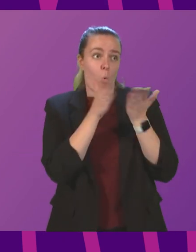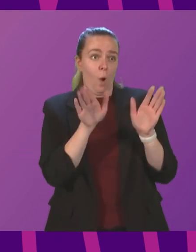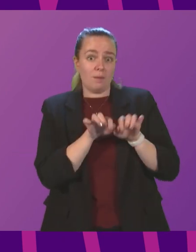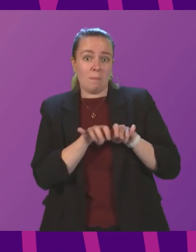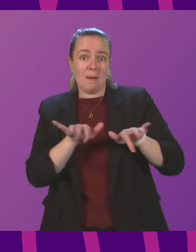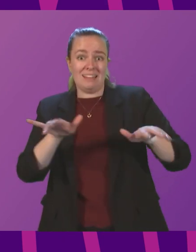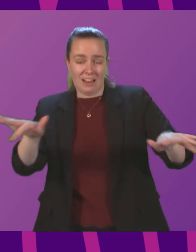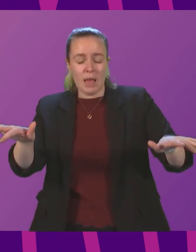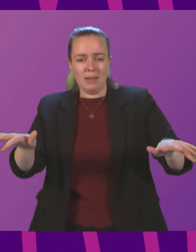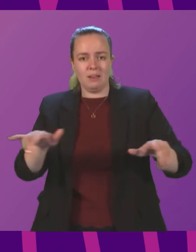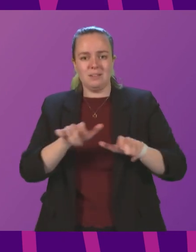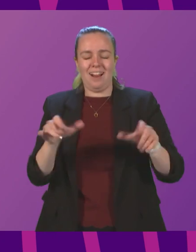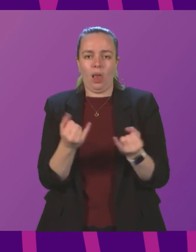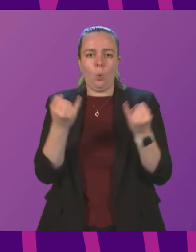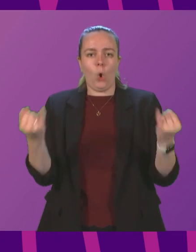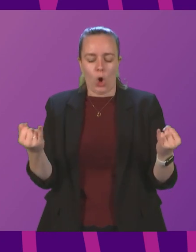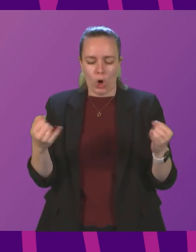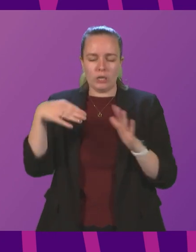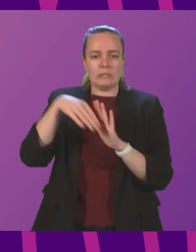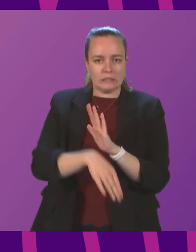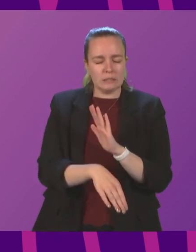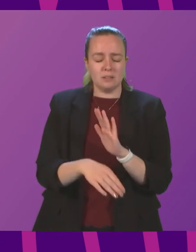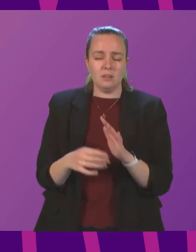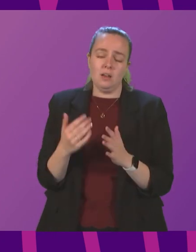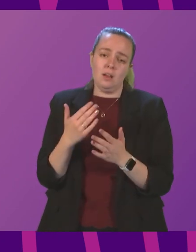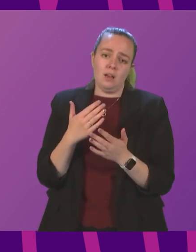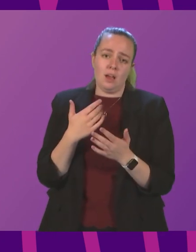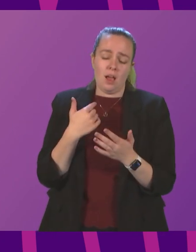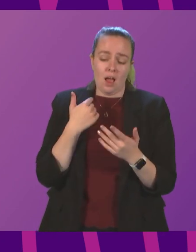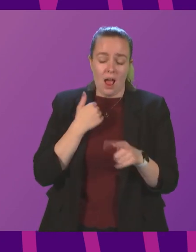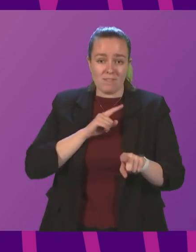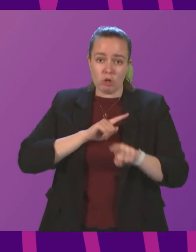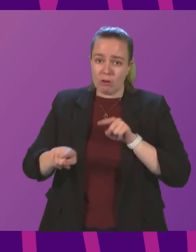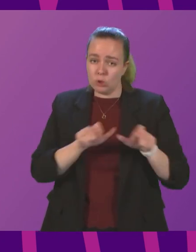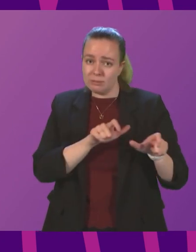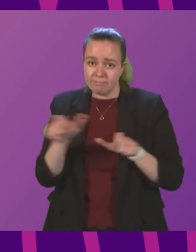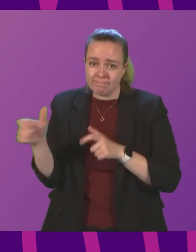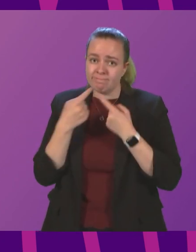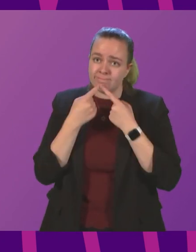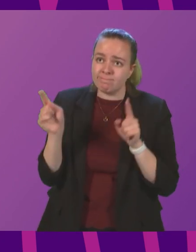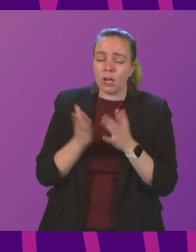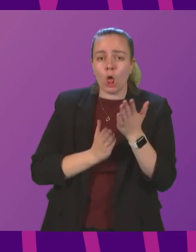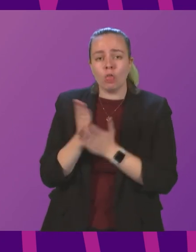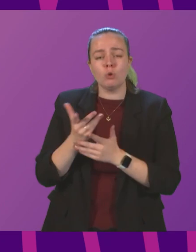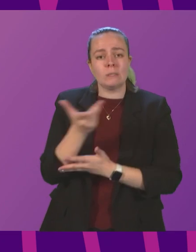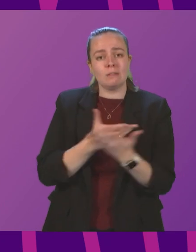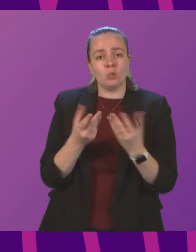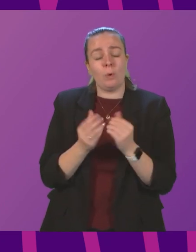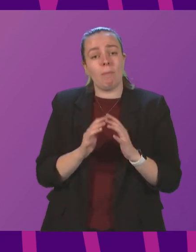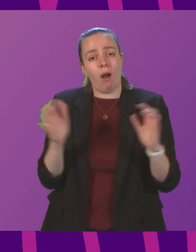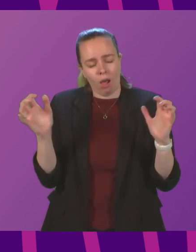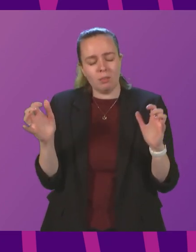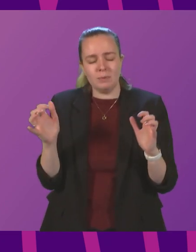was deteriorating. And part of the argument I've tried to maintain throughout this whole discussion with Parliament